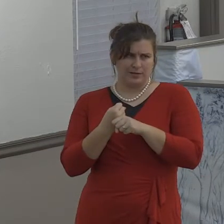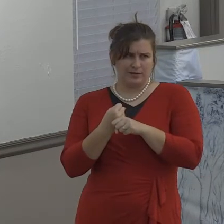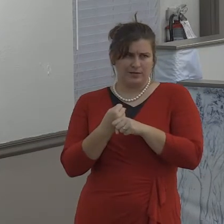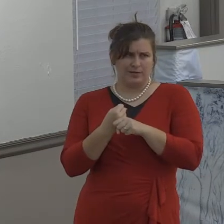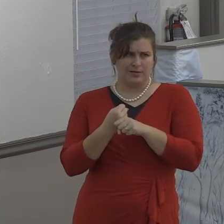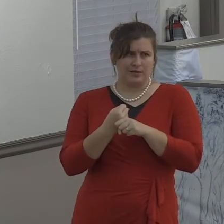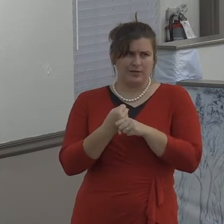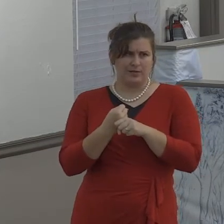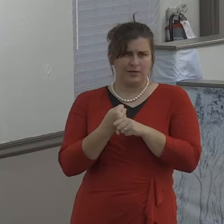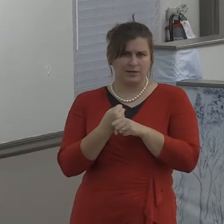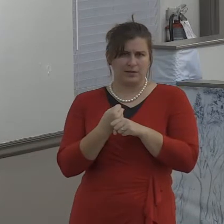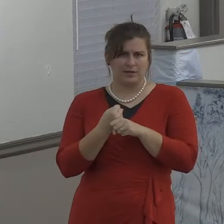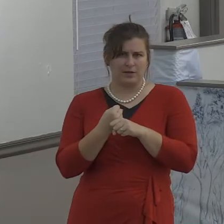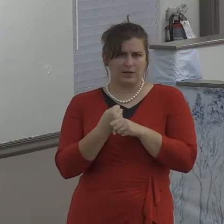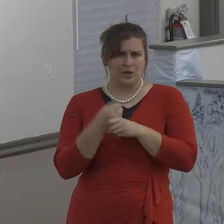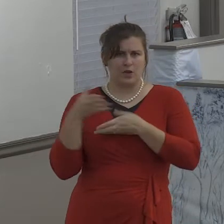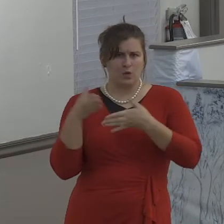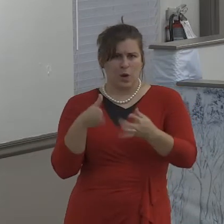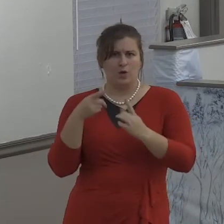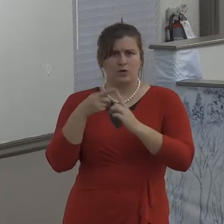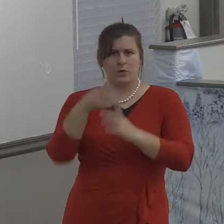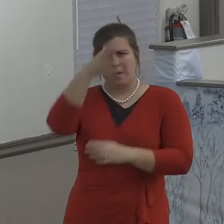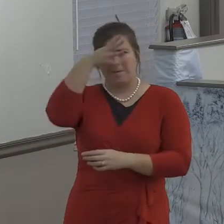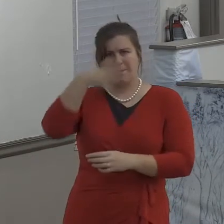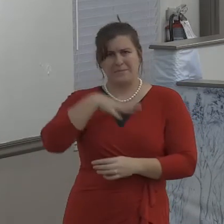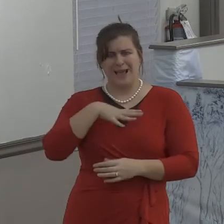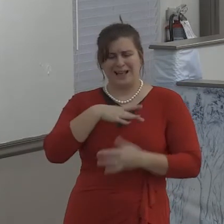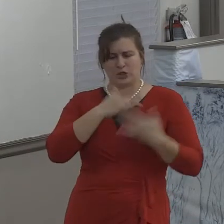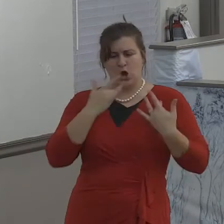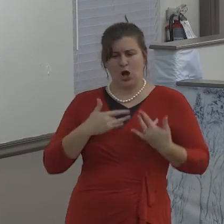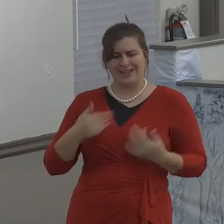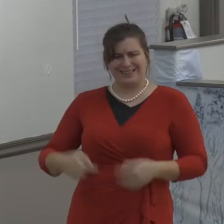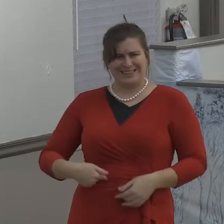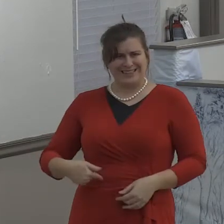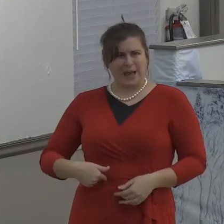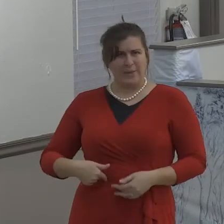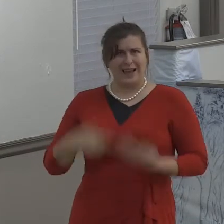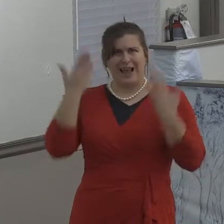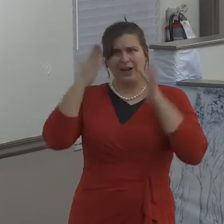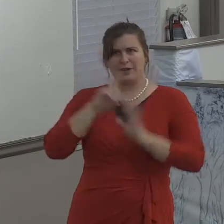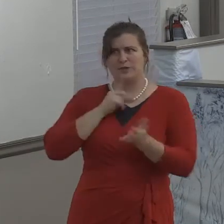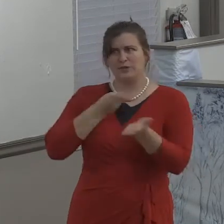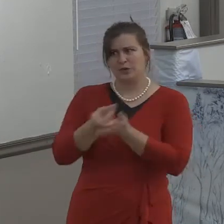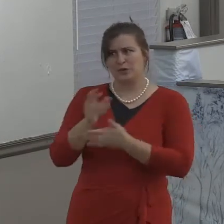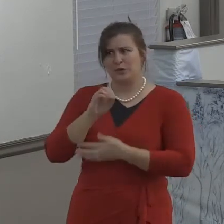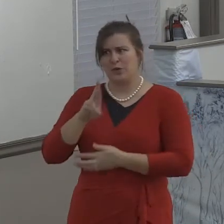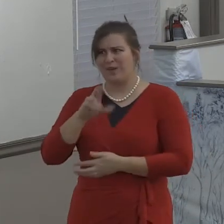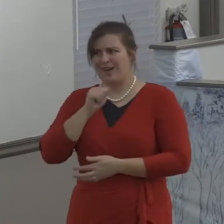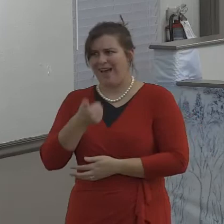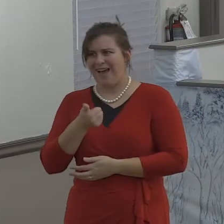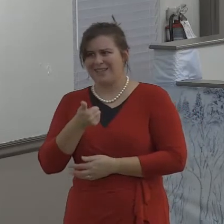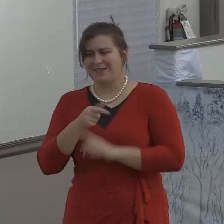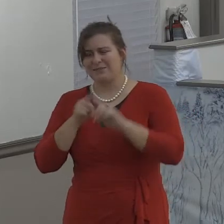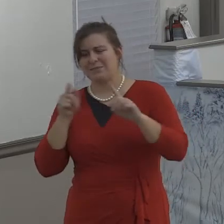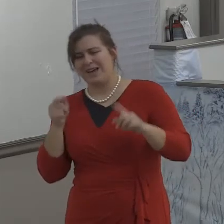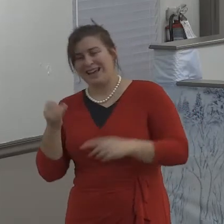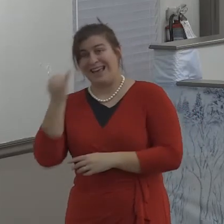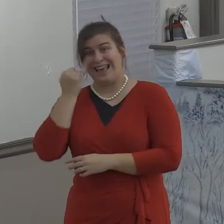So, we have like 10,000 plus minutes every week of our life.